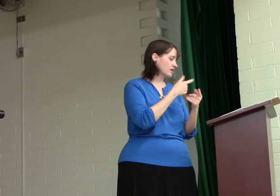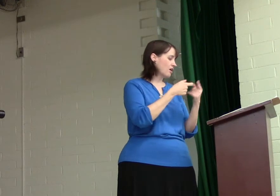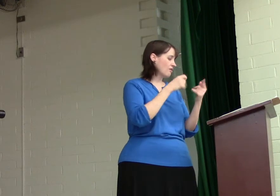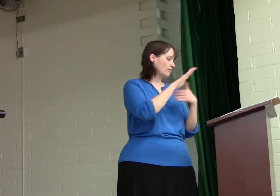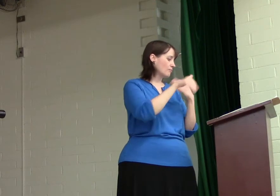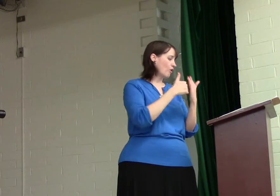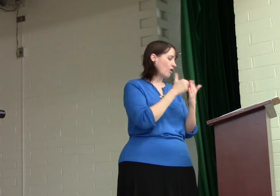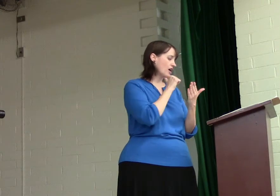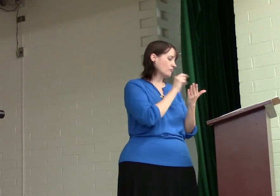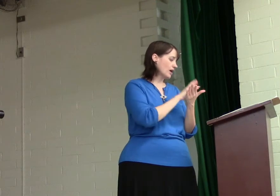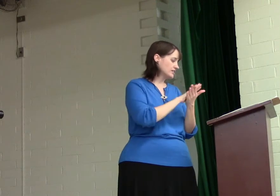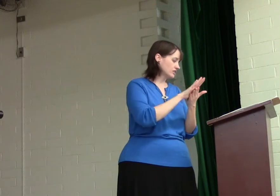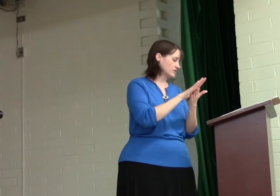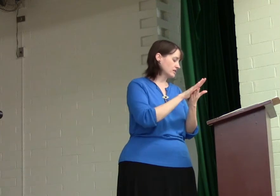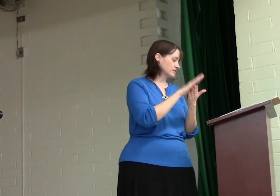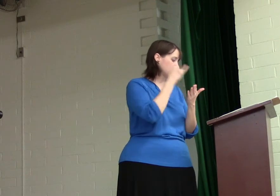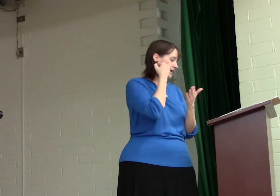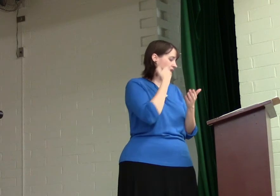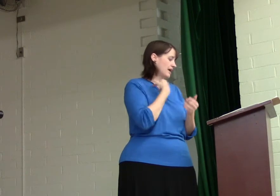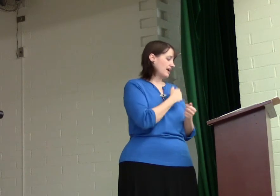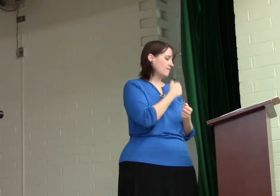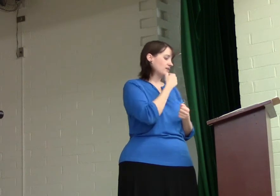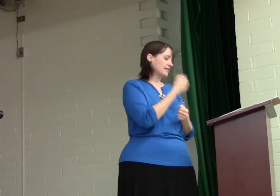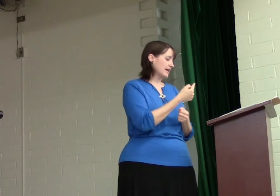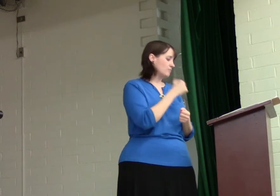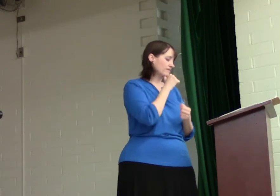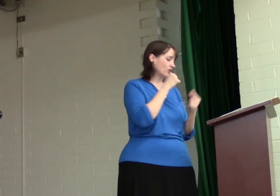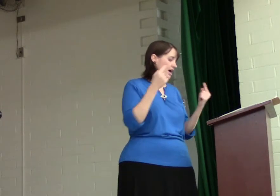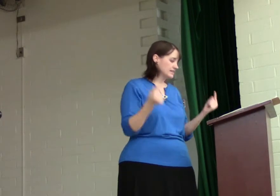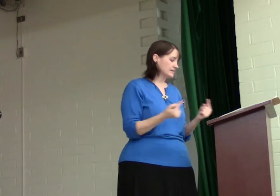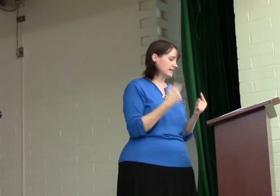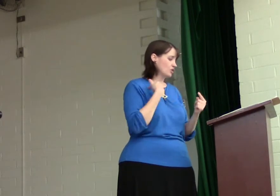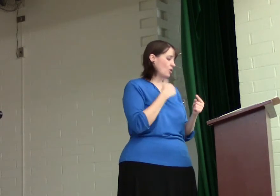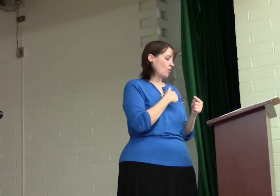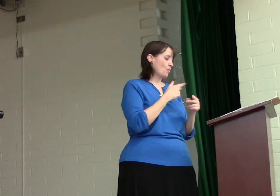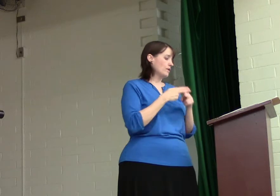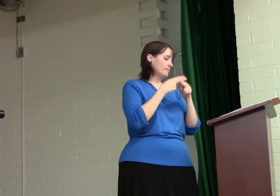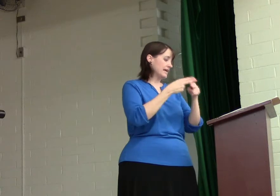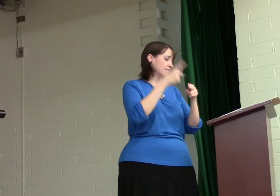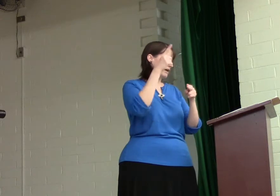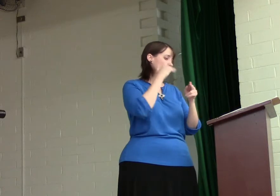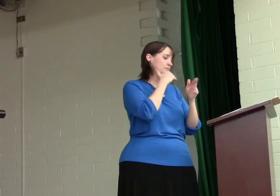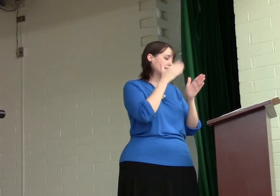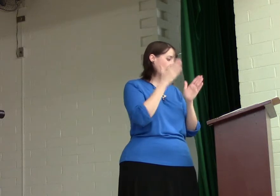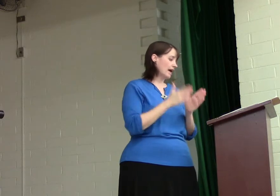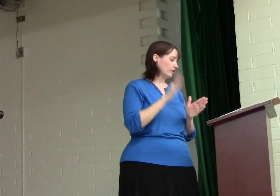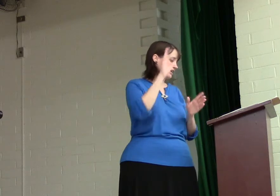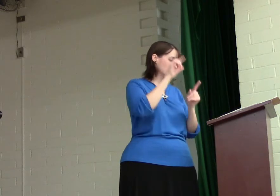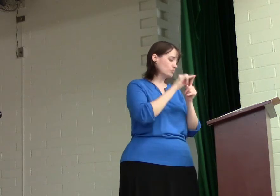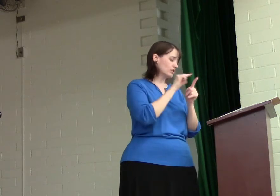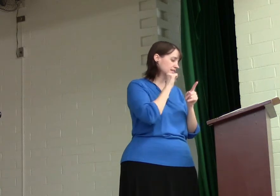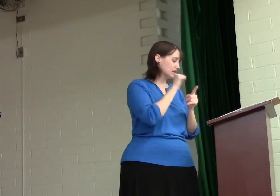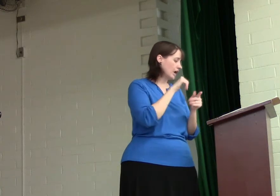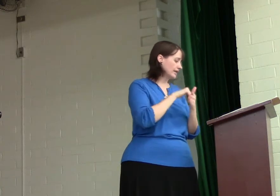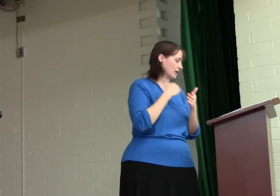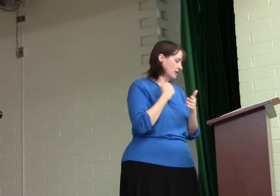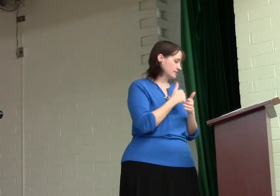from all unrighteousness. If we claim we have not sinned, we make him out to be a liar and his word is not in us.